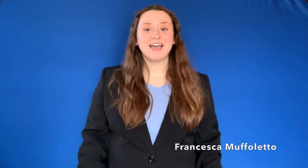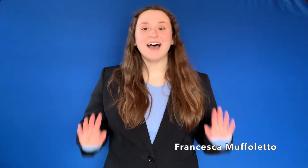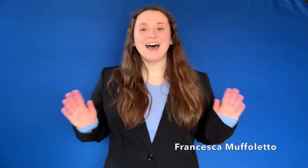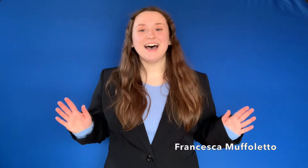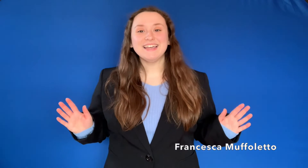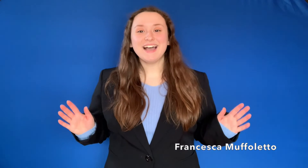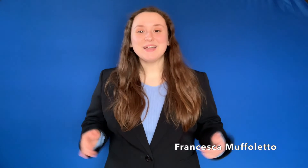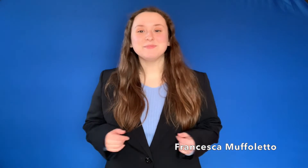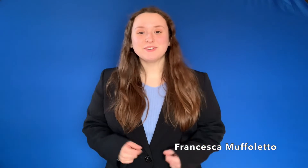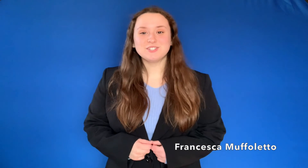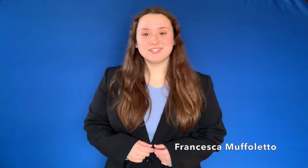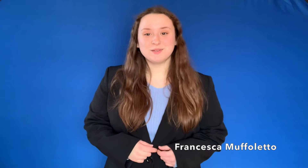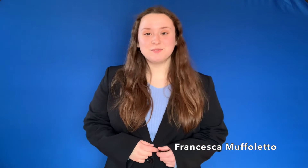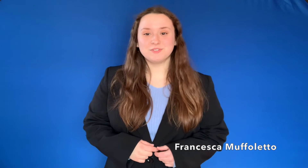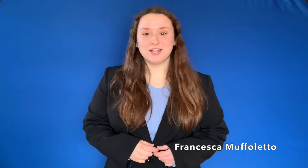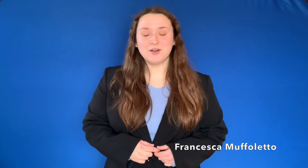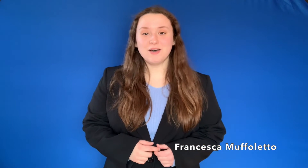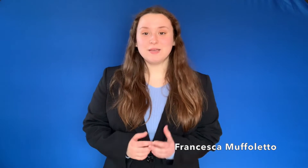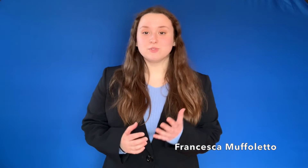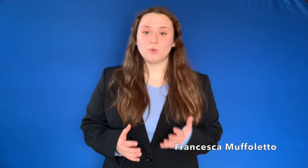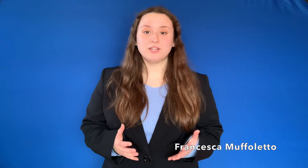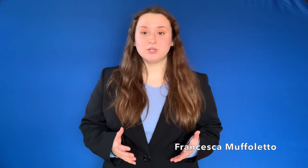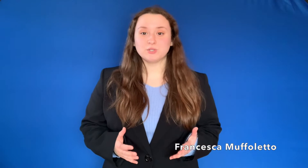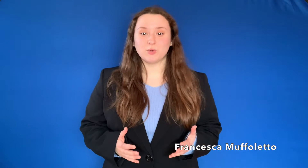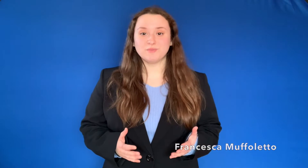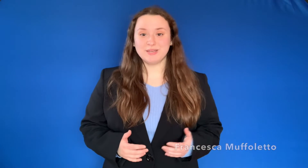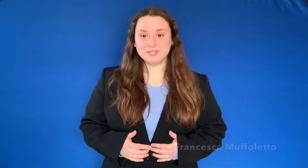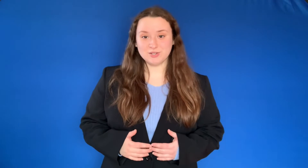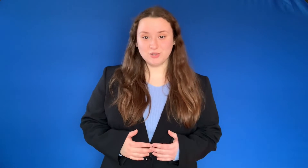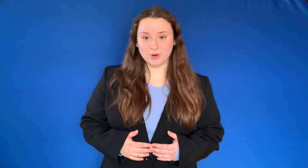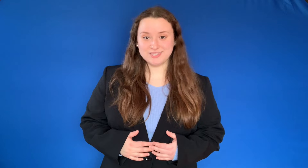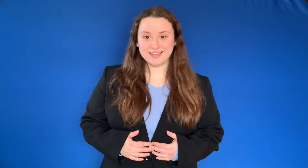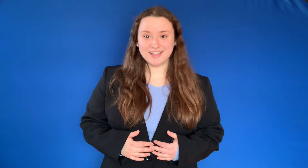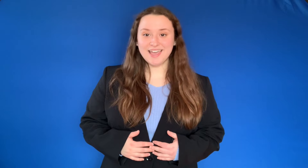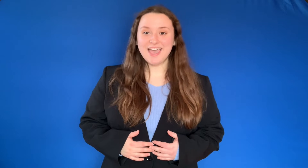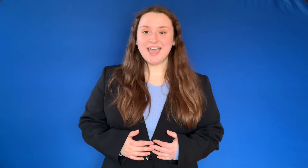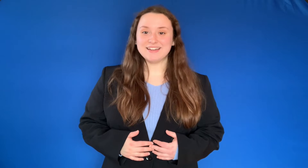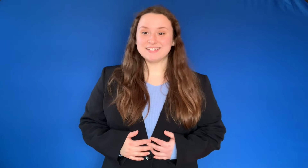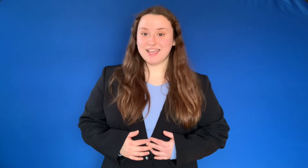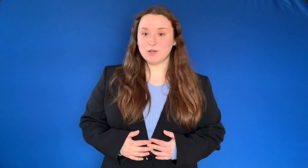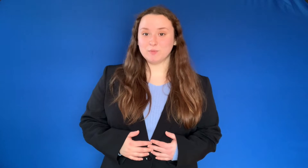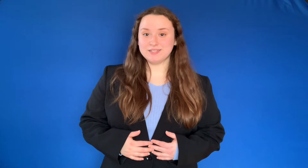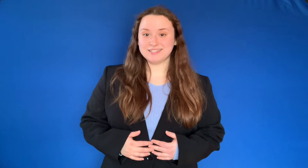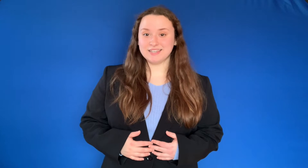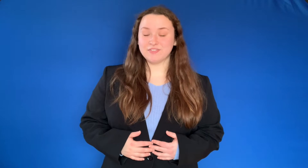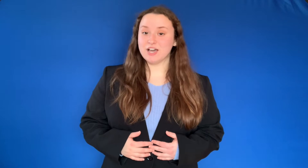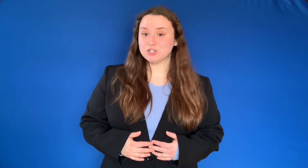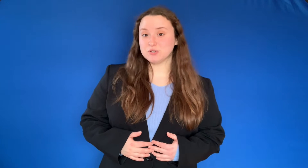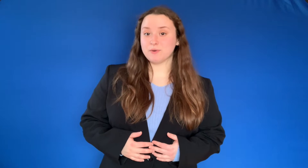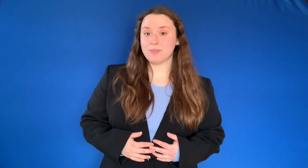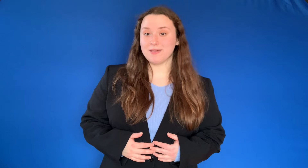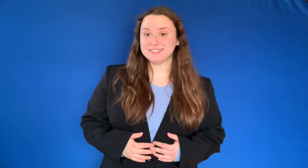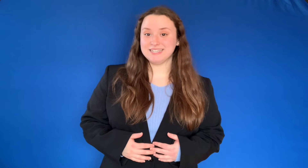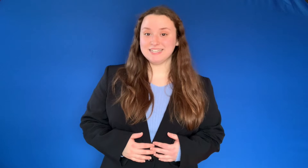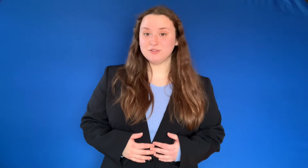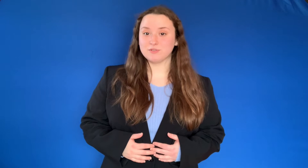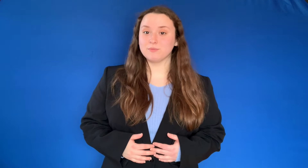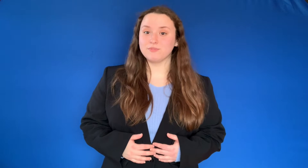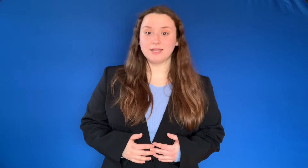Hi, I'm Francesca Mufileto. I'm 20 years old, based in New York City, and today I will be singing The Usher from the Mezzanine from Fade